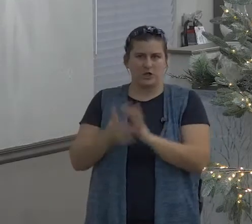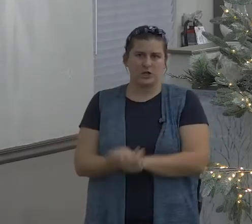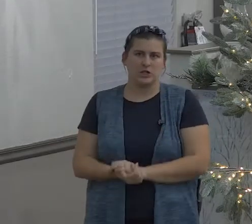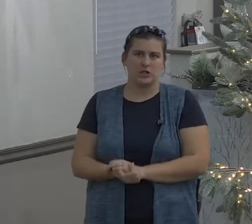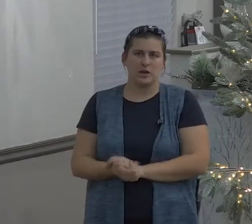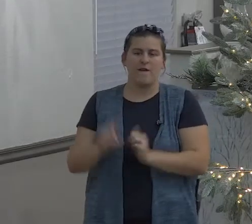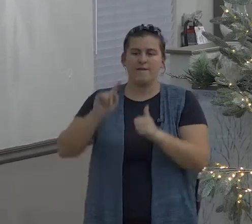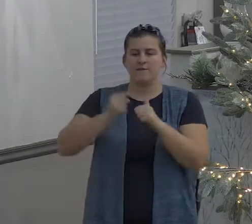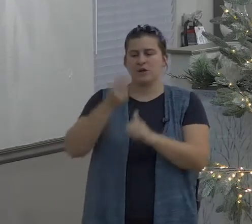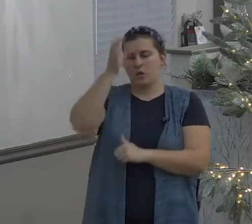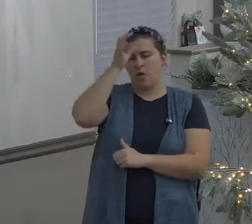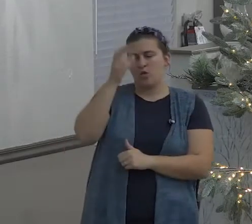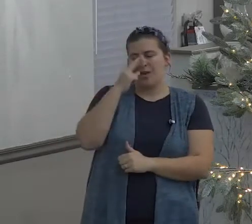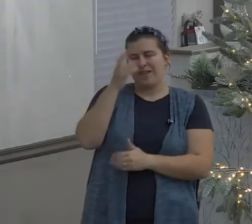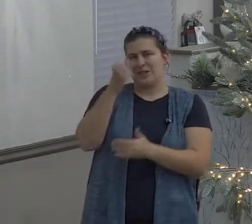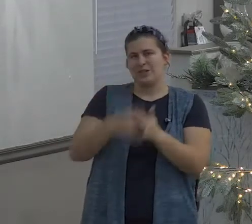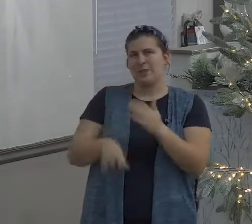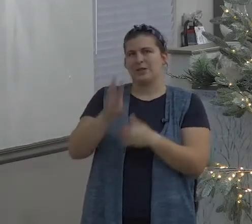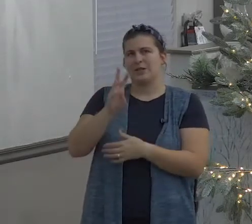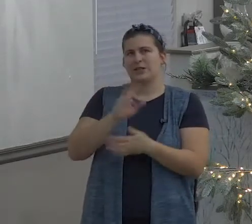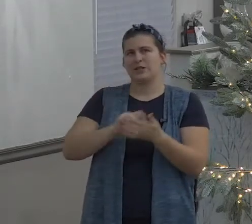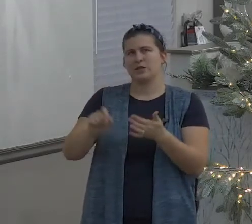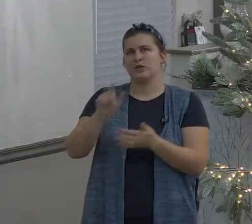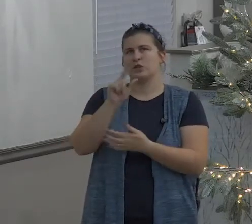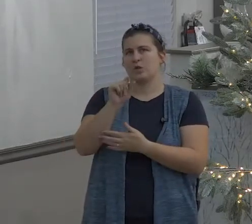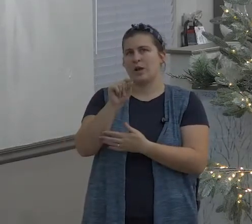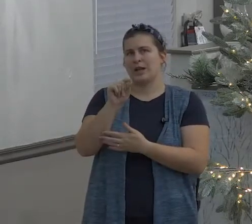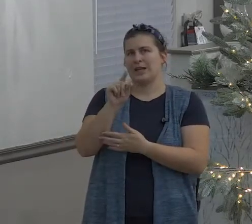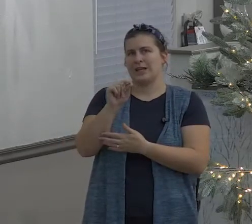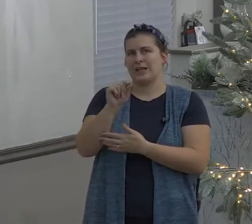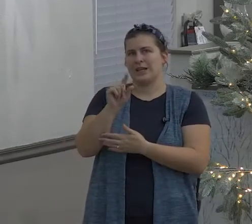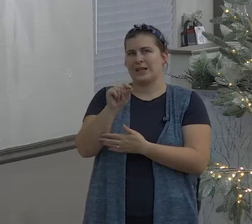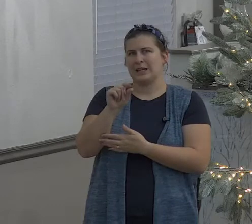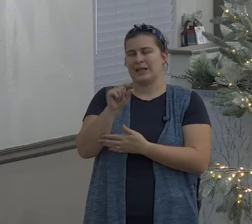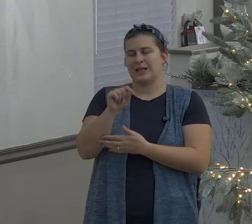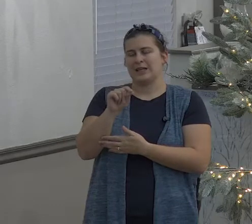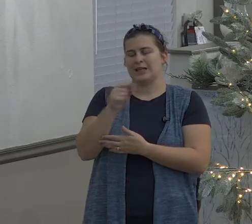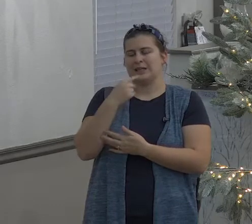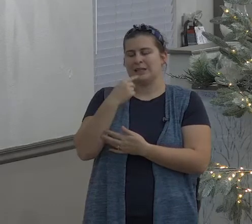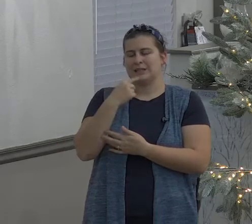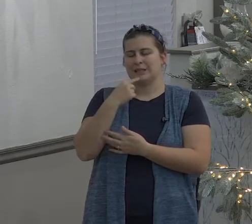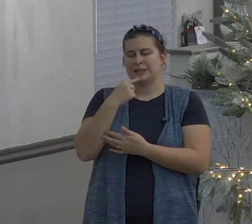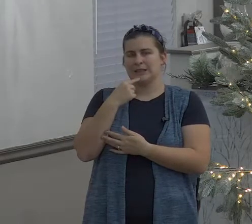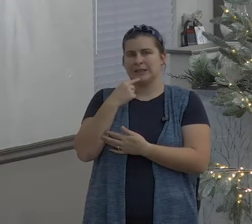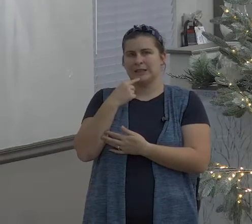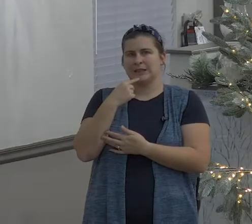of the Lord Jesus Christ we are a purchased item